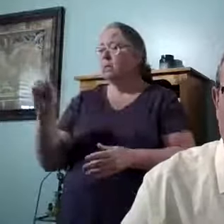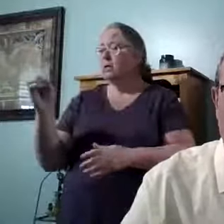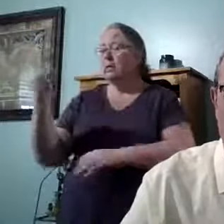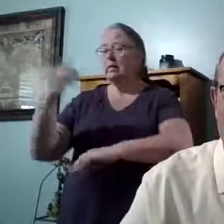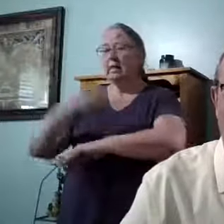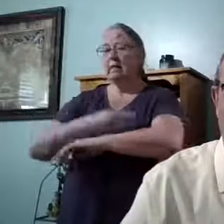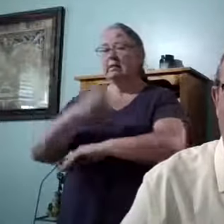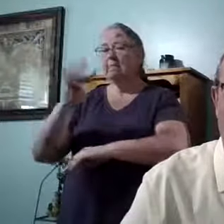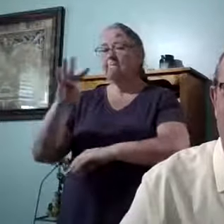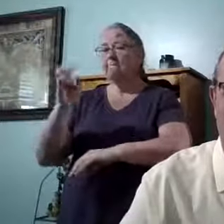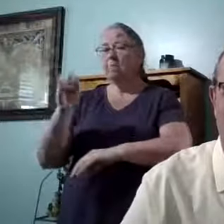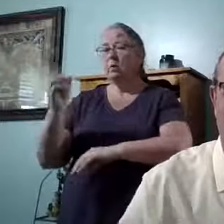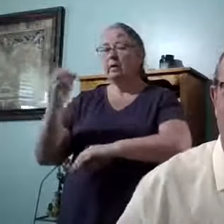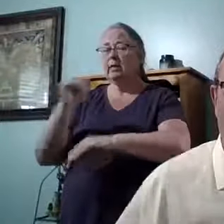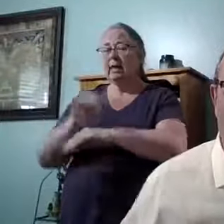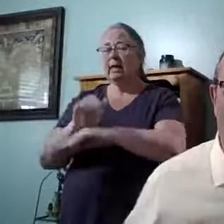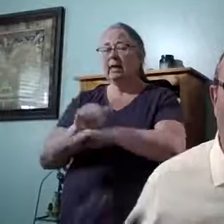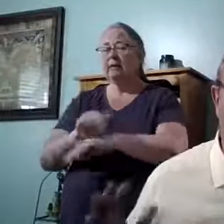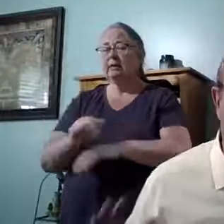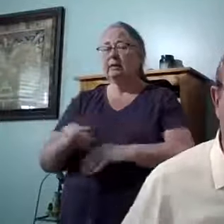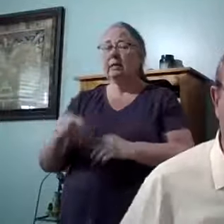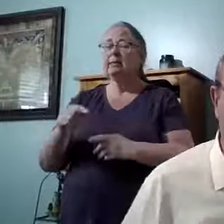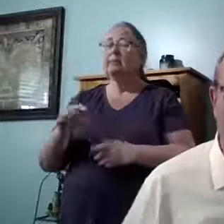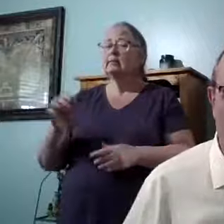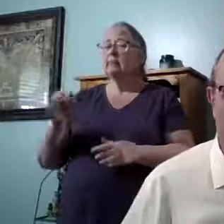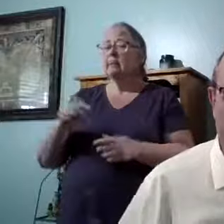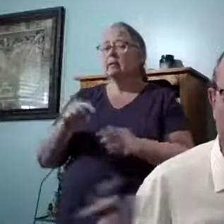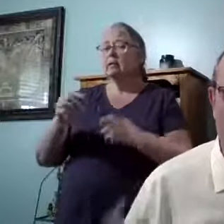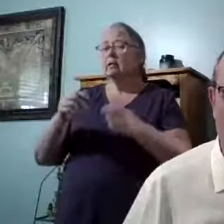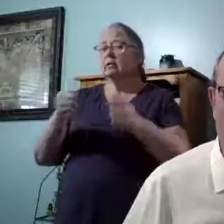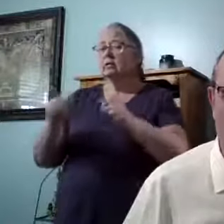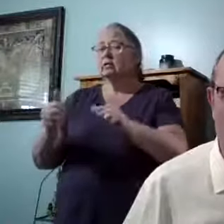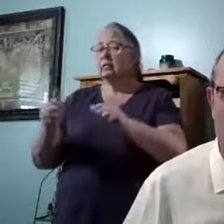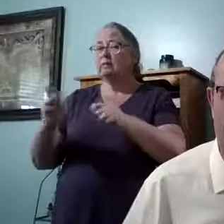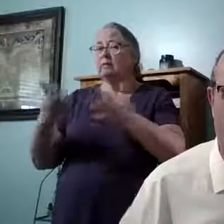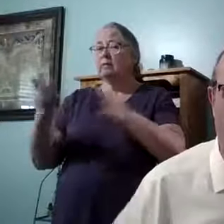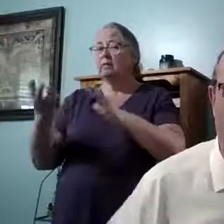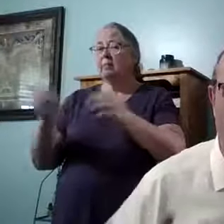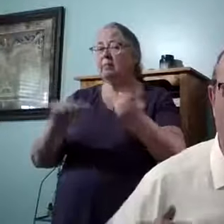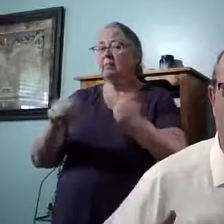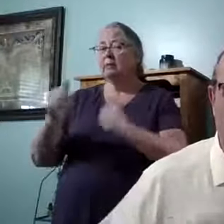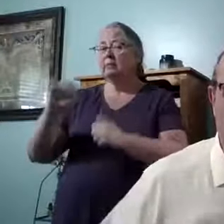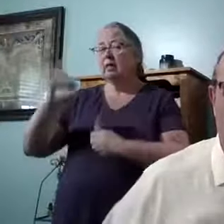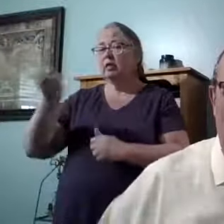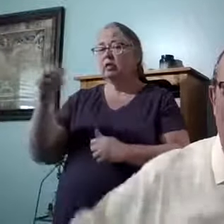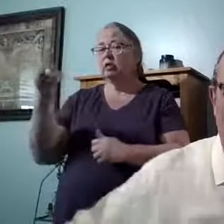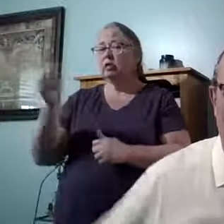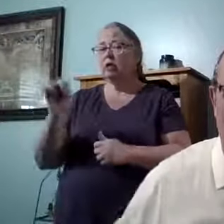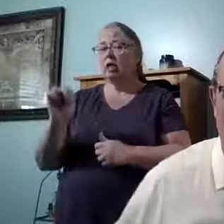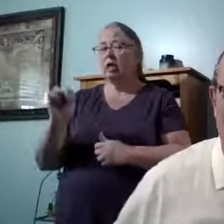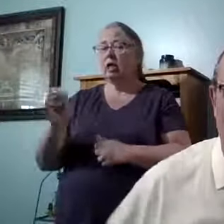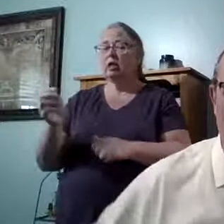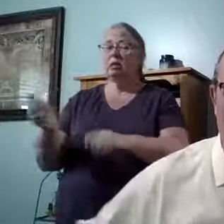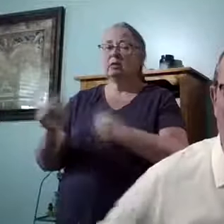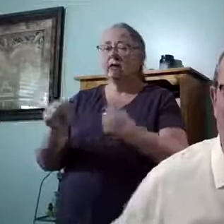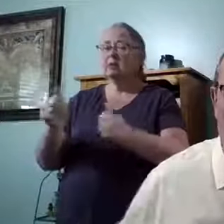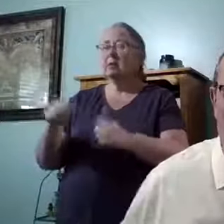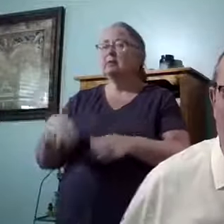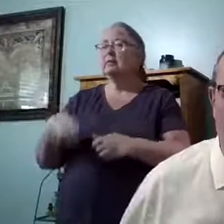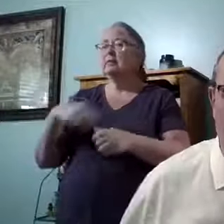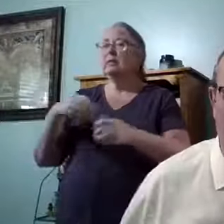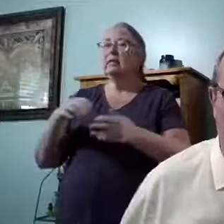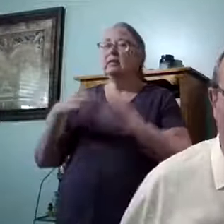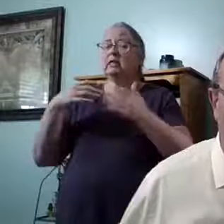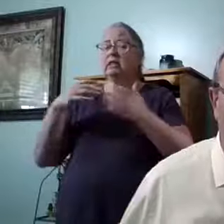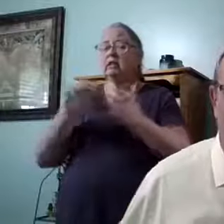And here Jesus is facing all kinds of attacks on his mind because his body is hungry. He's weak